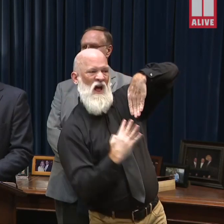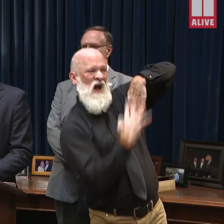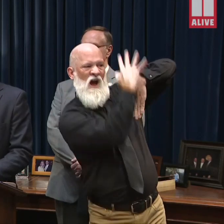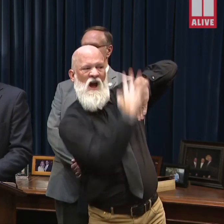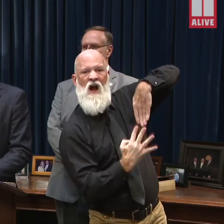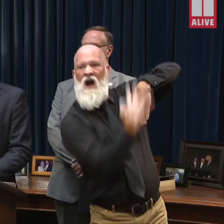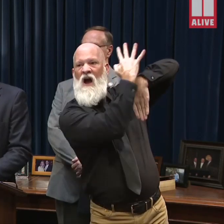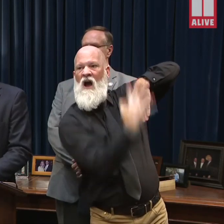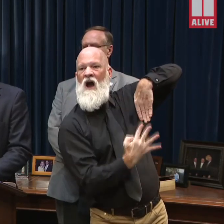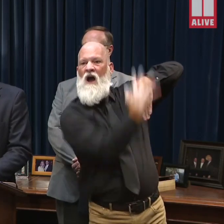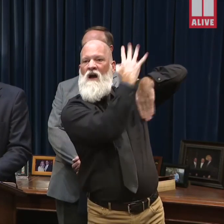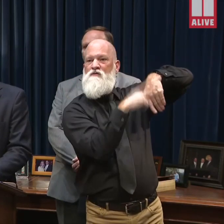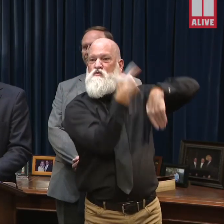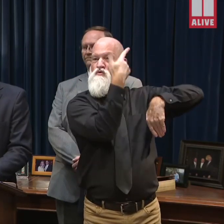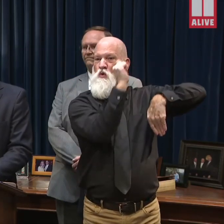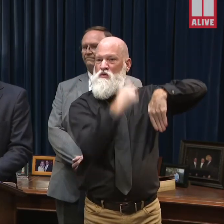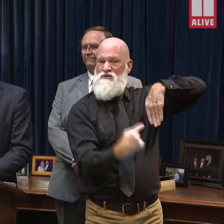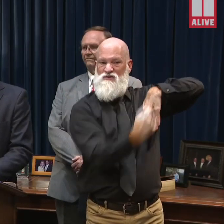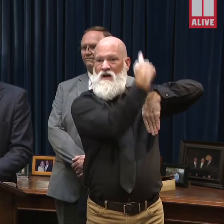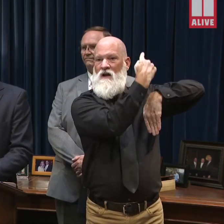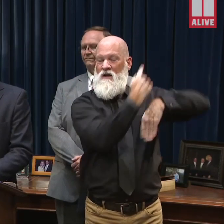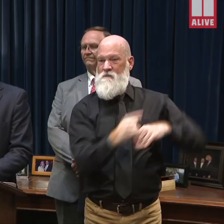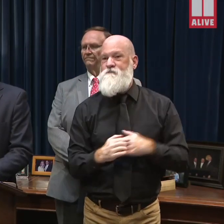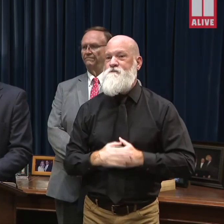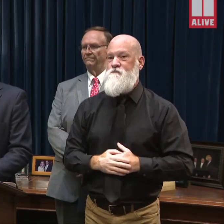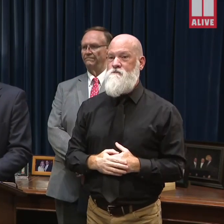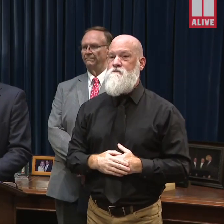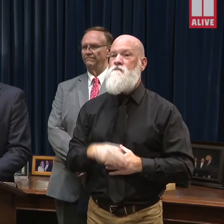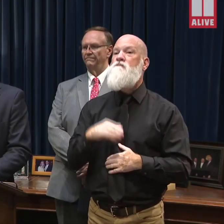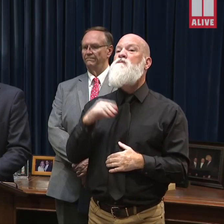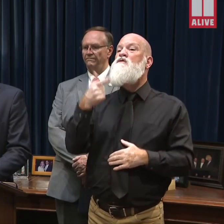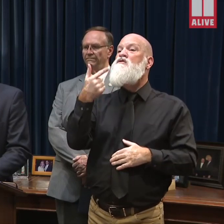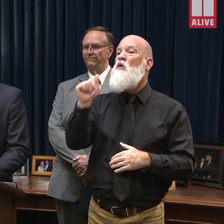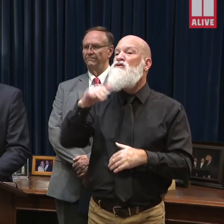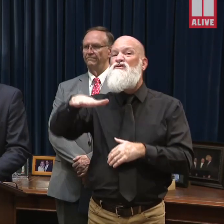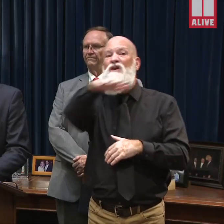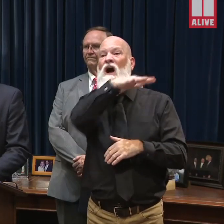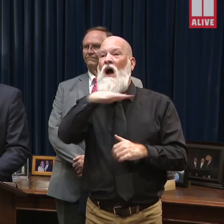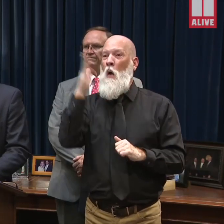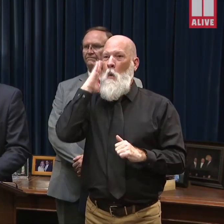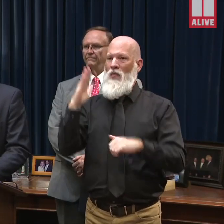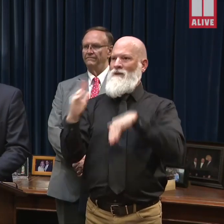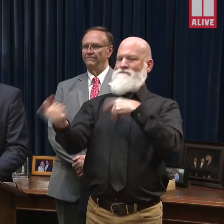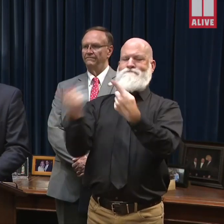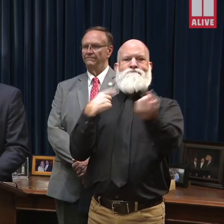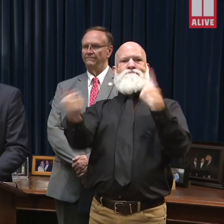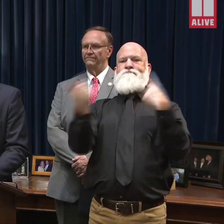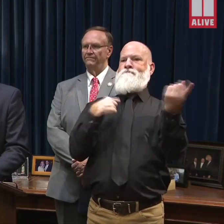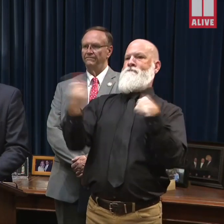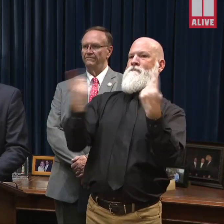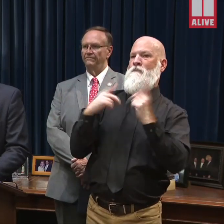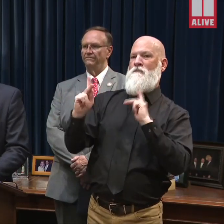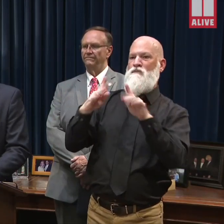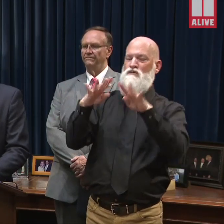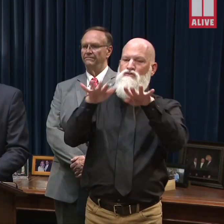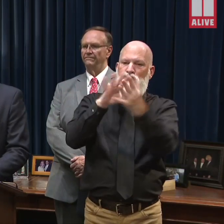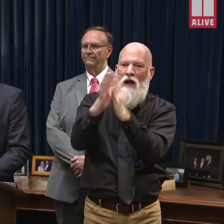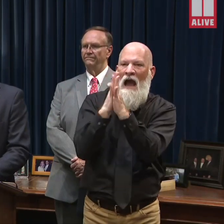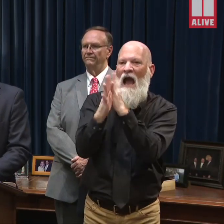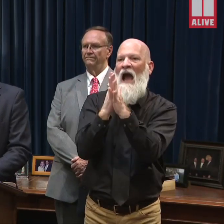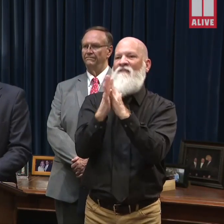roadways throughout the southeast. Those discussions also include how we will manage vulnerable populations,